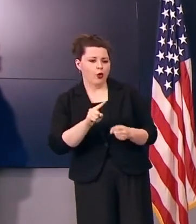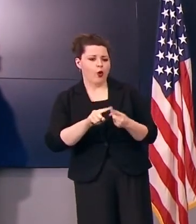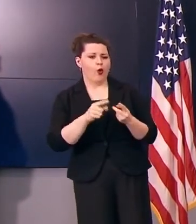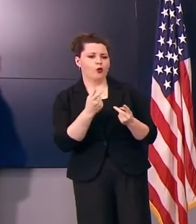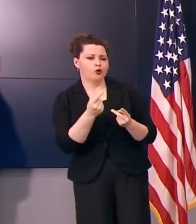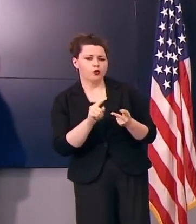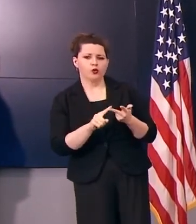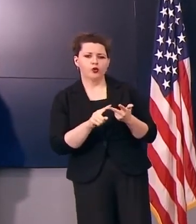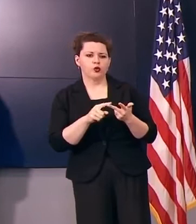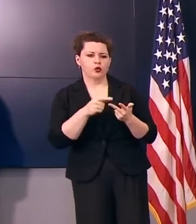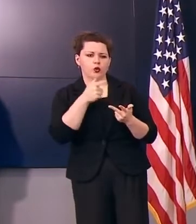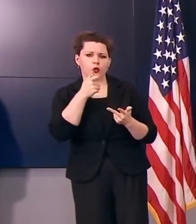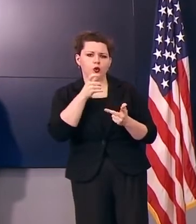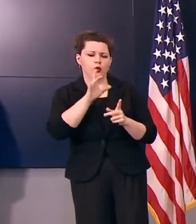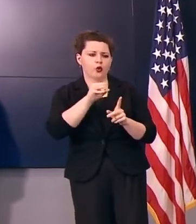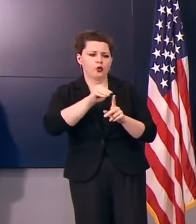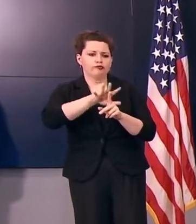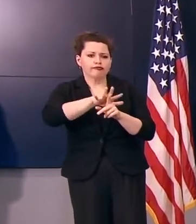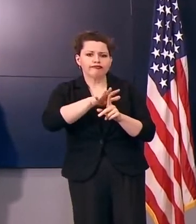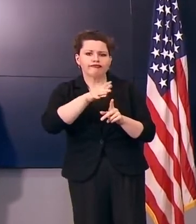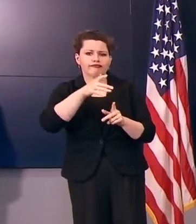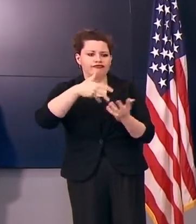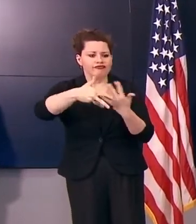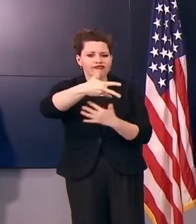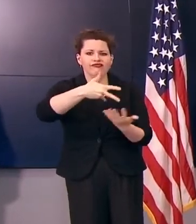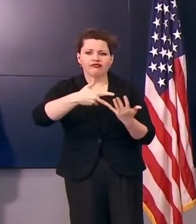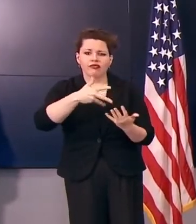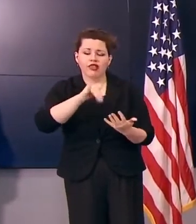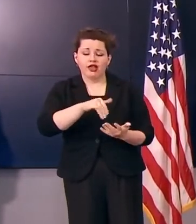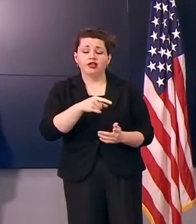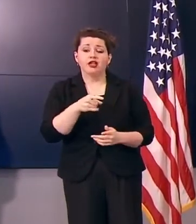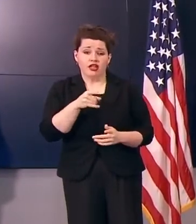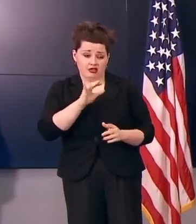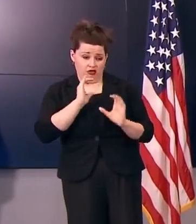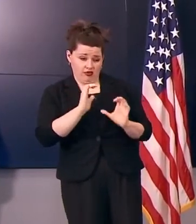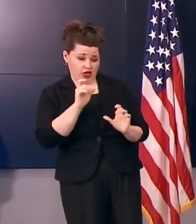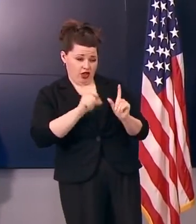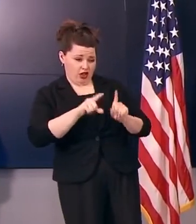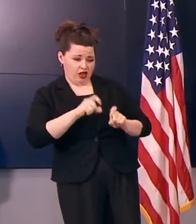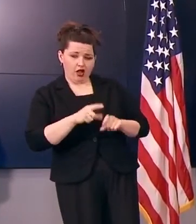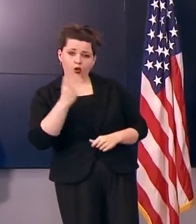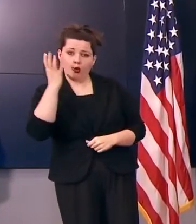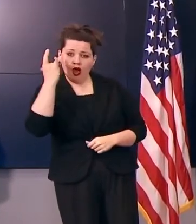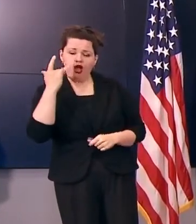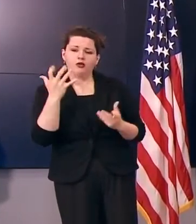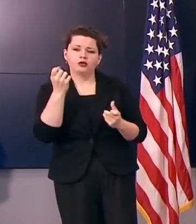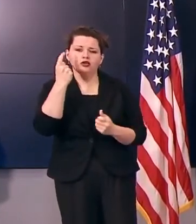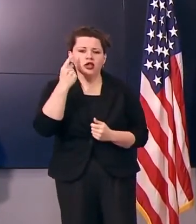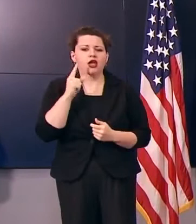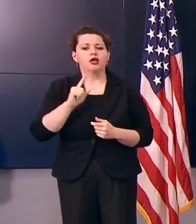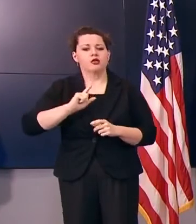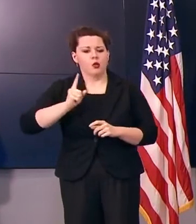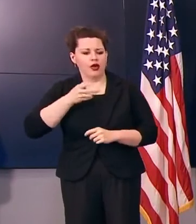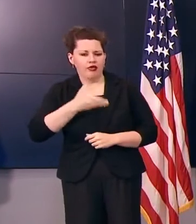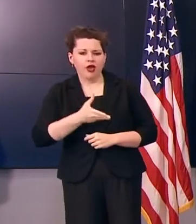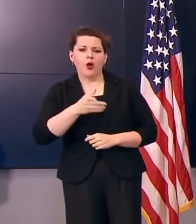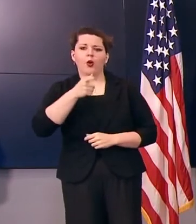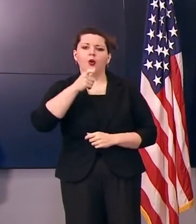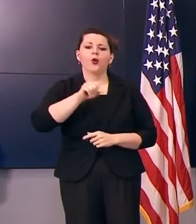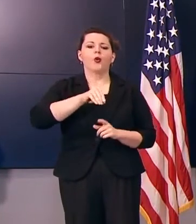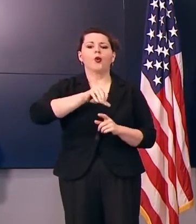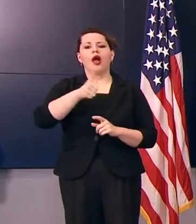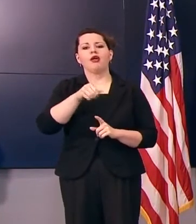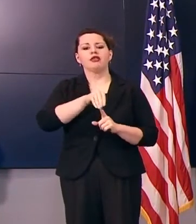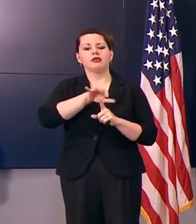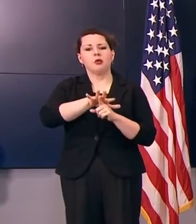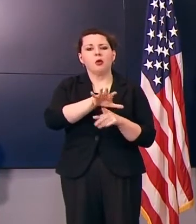have you been doing and who have you been around? And we have those conversations so that we can understand where you were and who else was at risk. And it's an